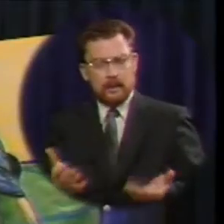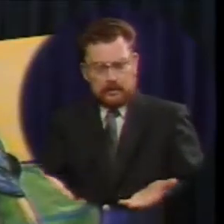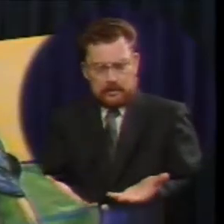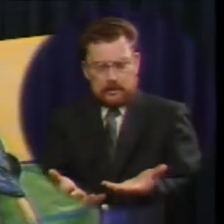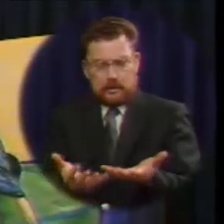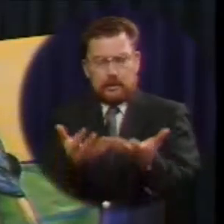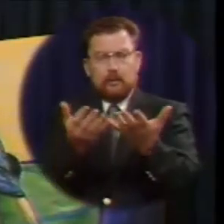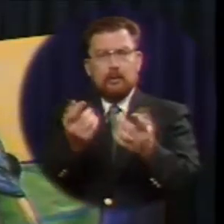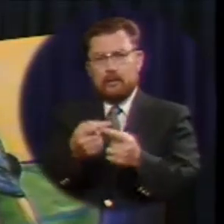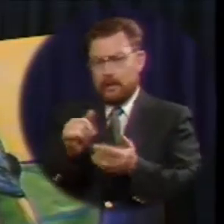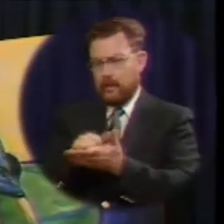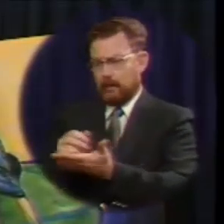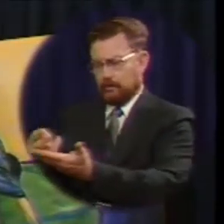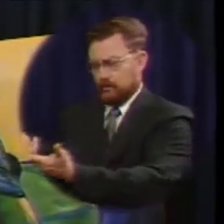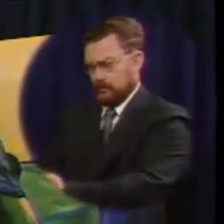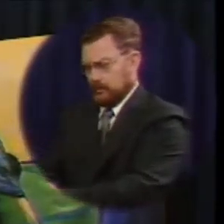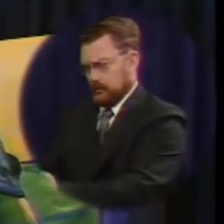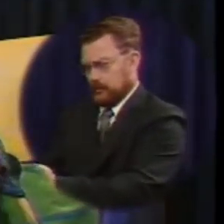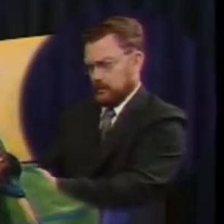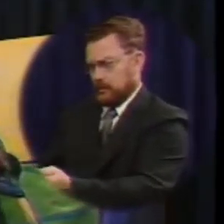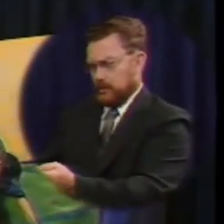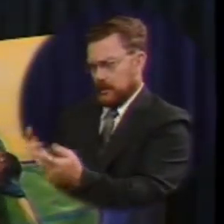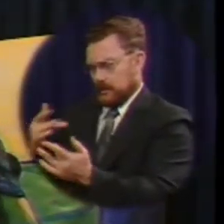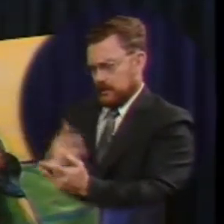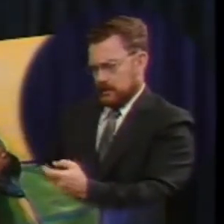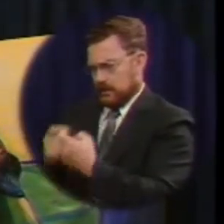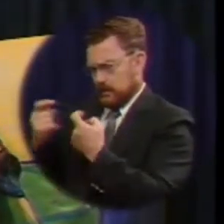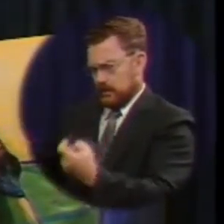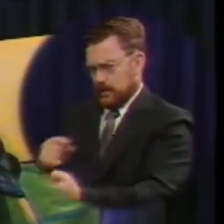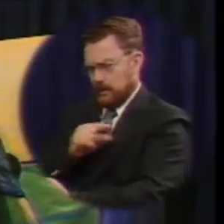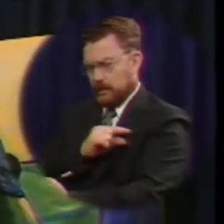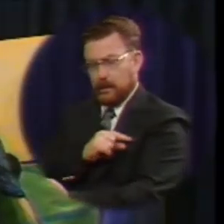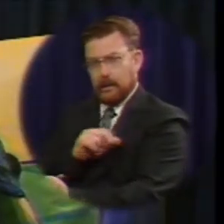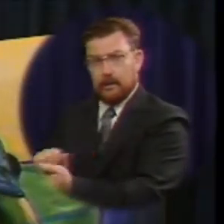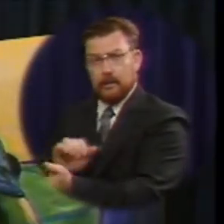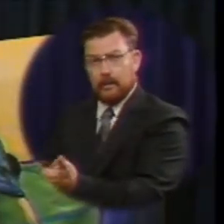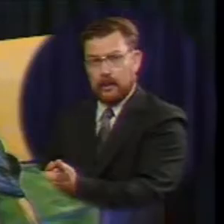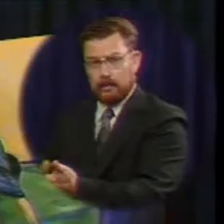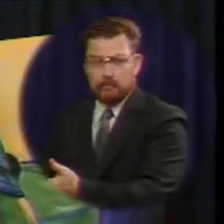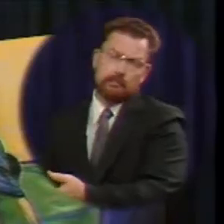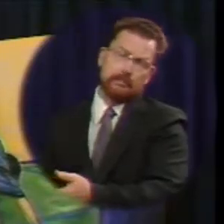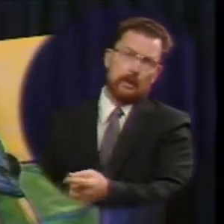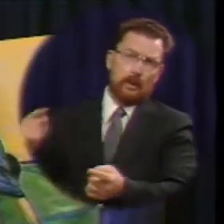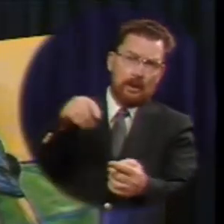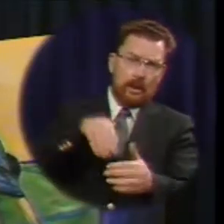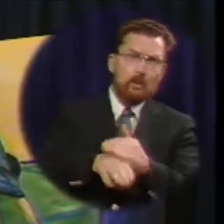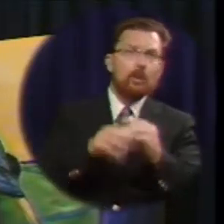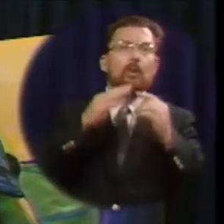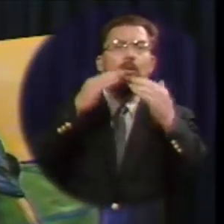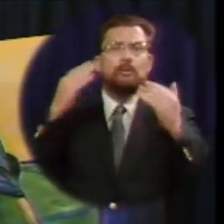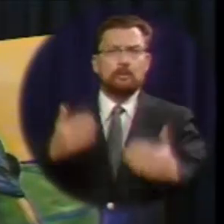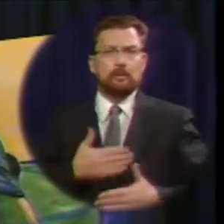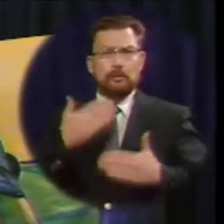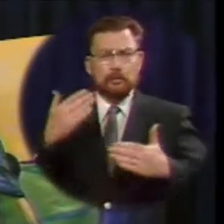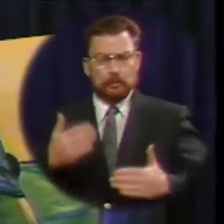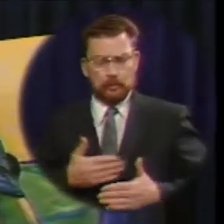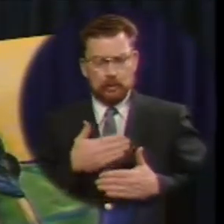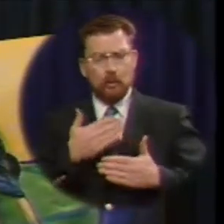the ledge of despair sin guilt and defeat to the path of joy happiness and abundant